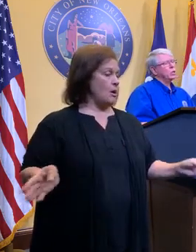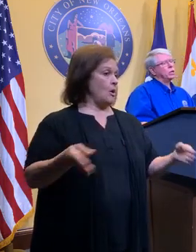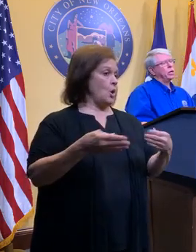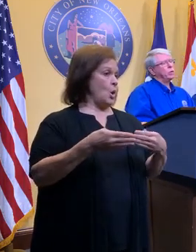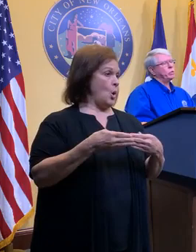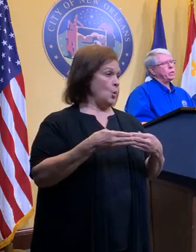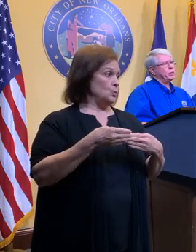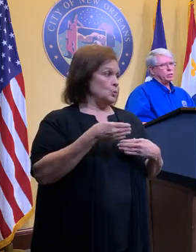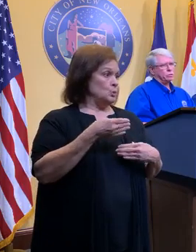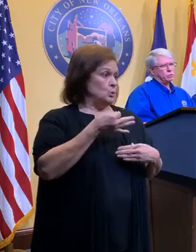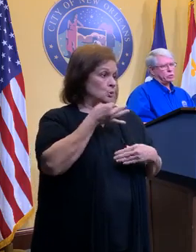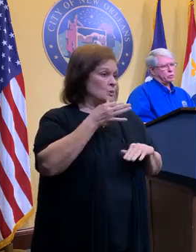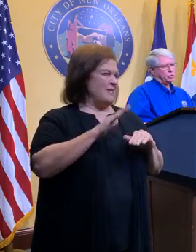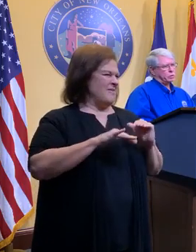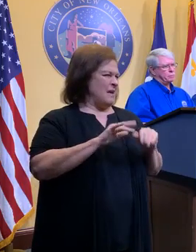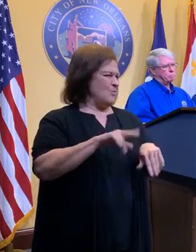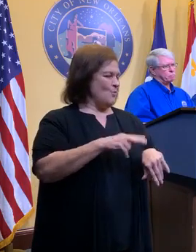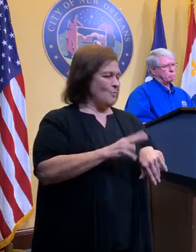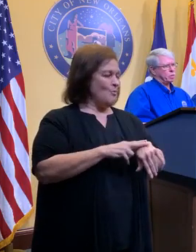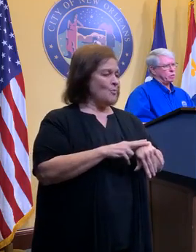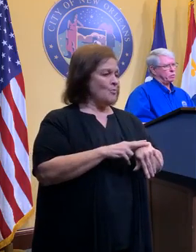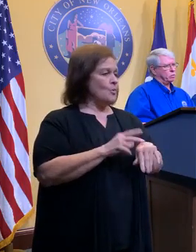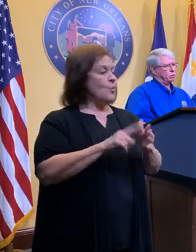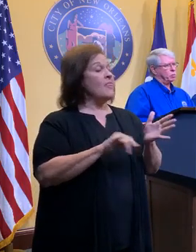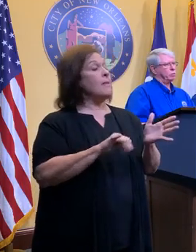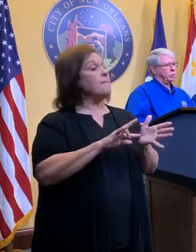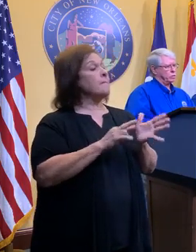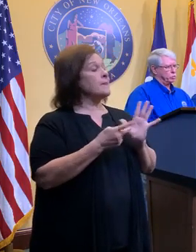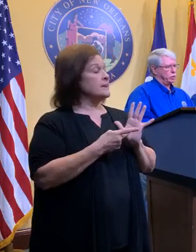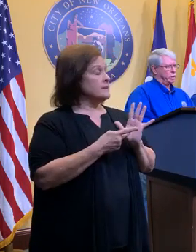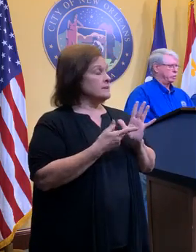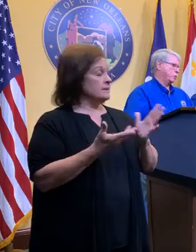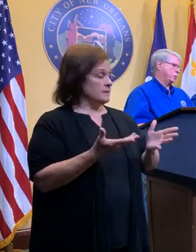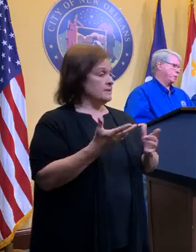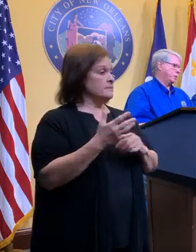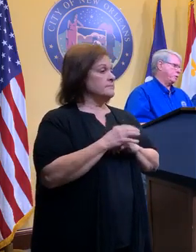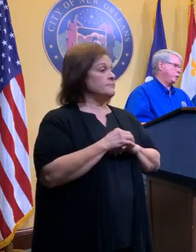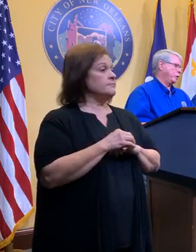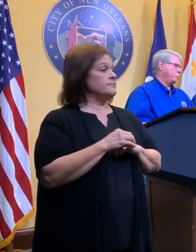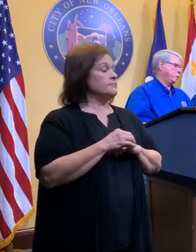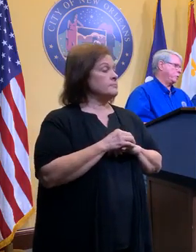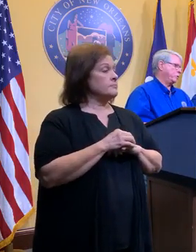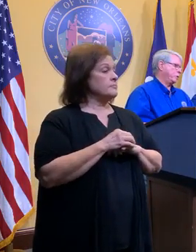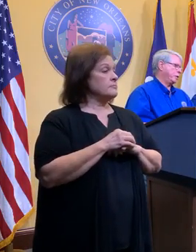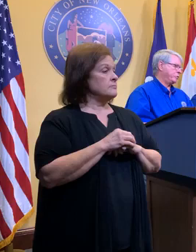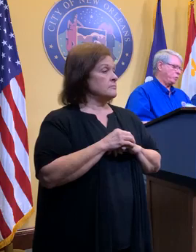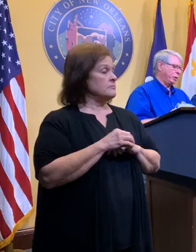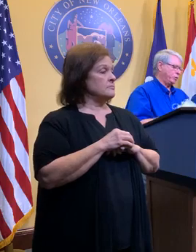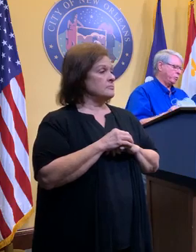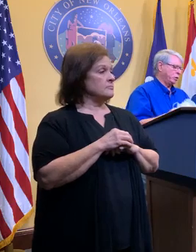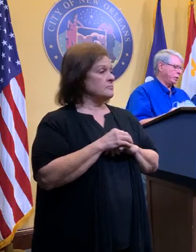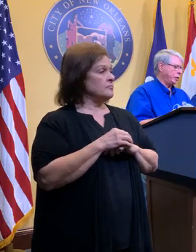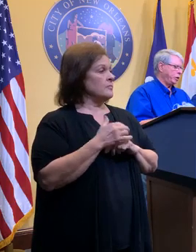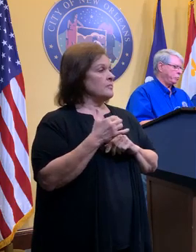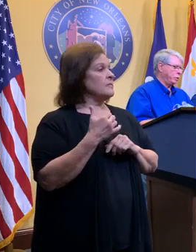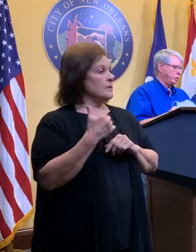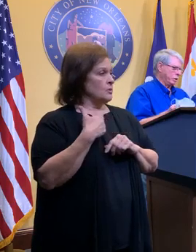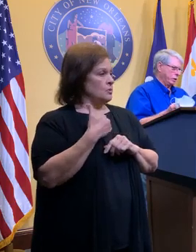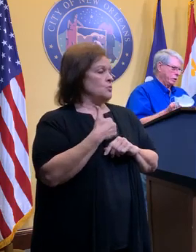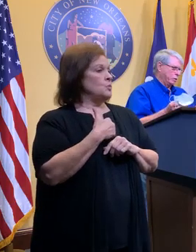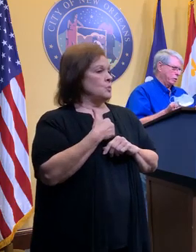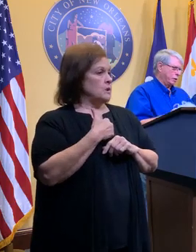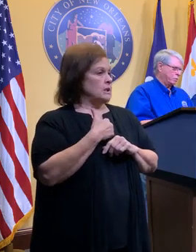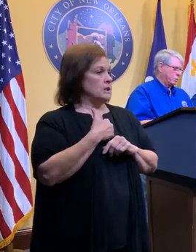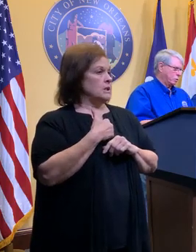would. And what that does for us, a couple of things. One is we the ability to